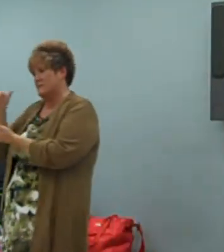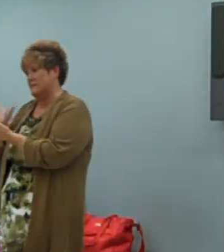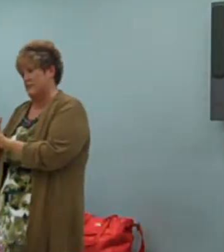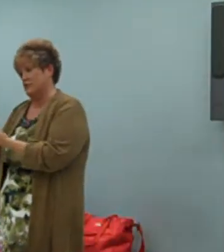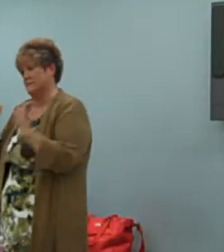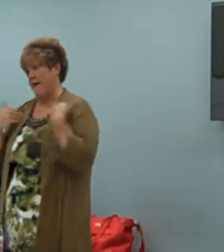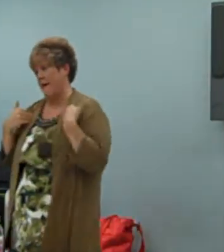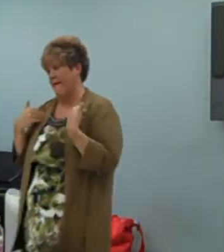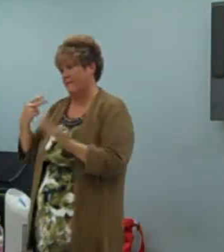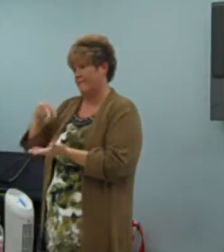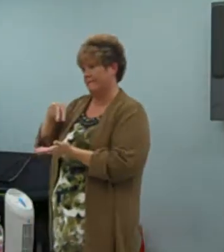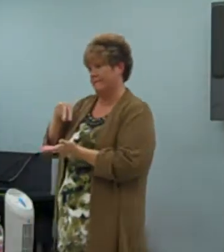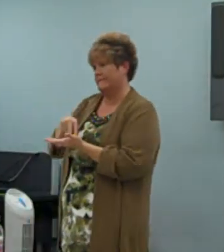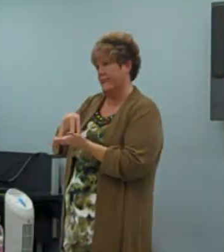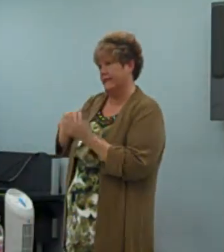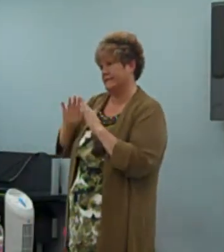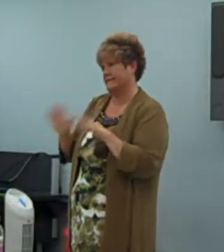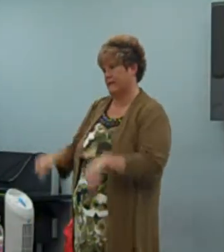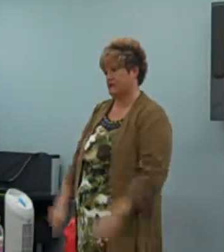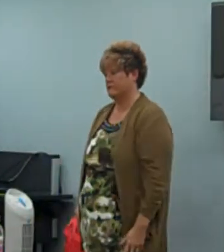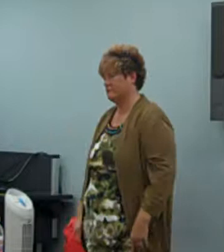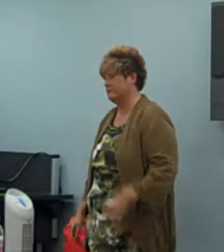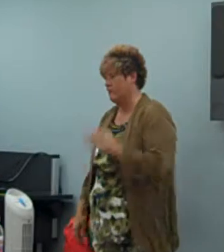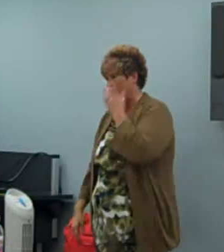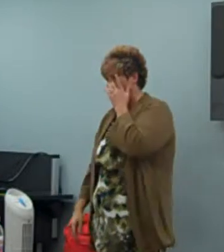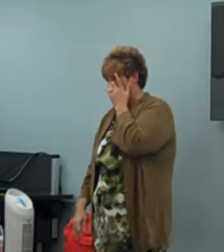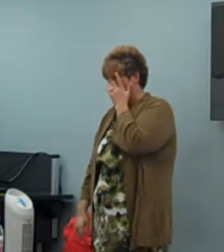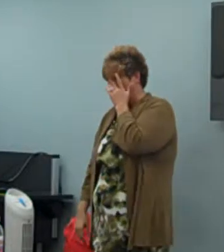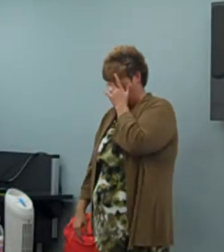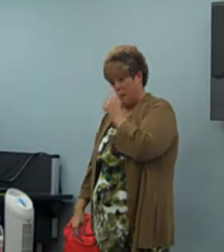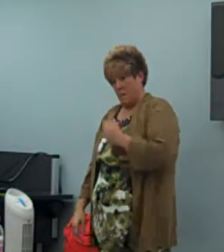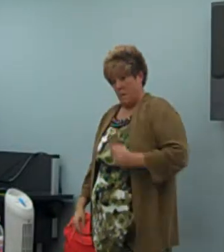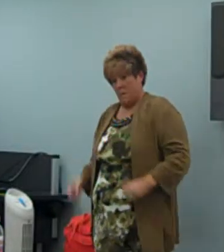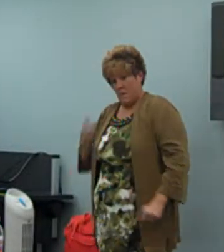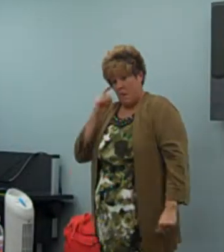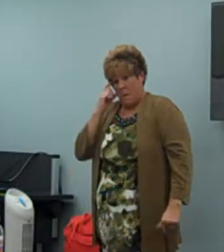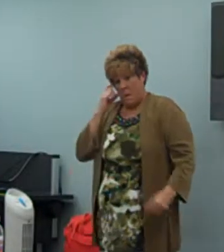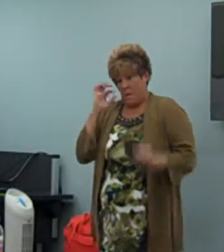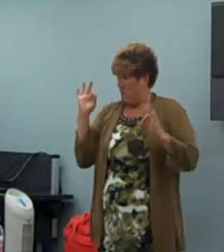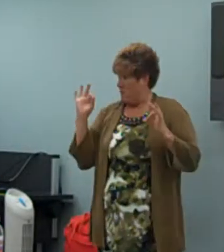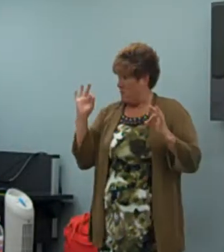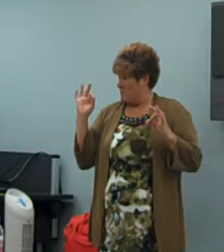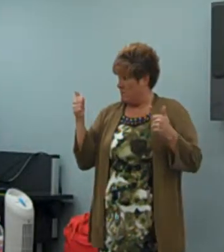uncomfortable and not sitting properly in each station all day.